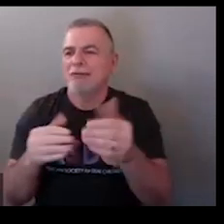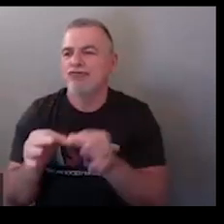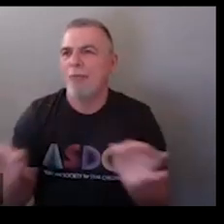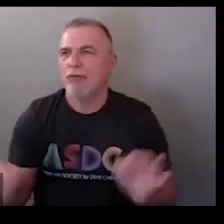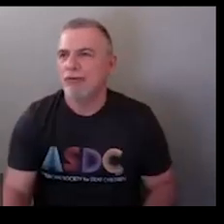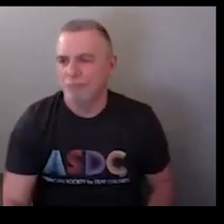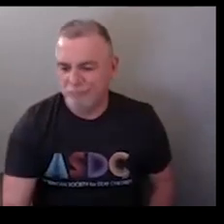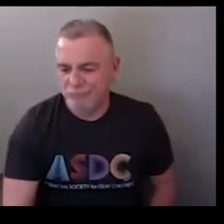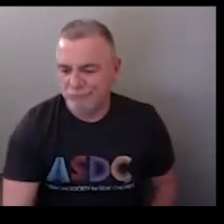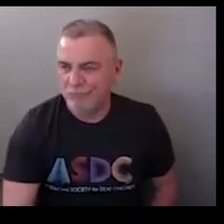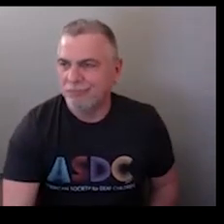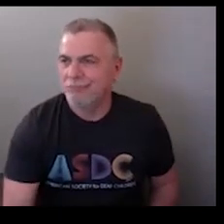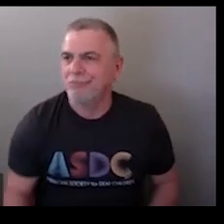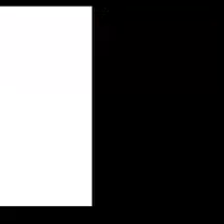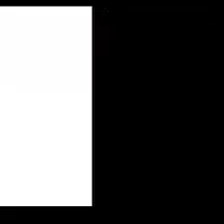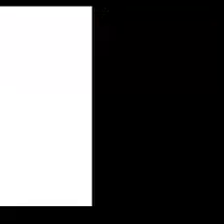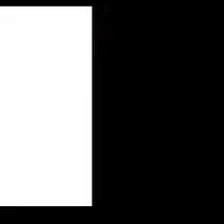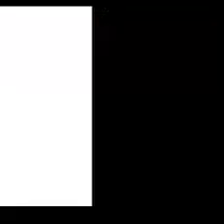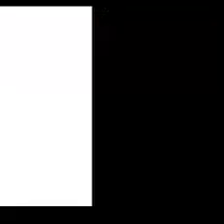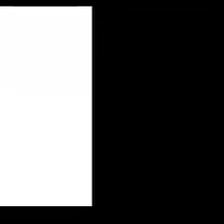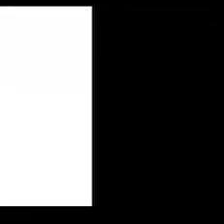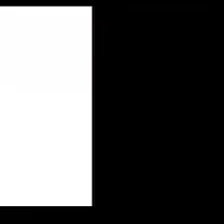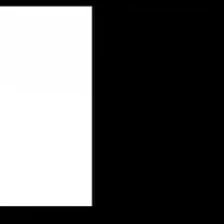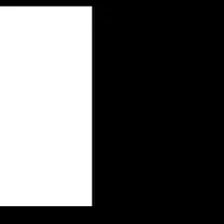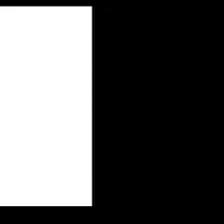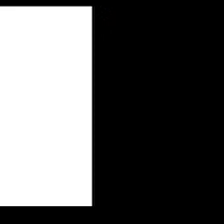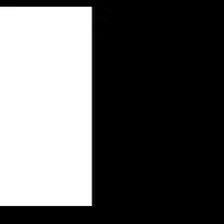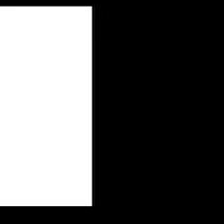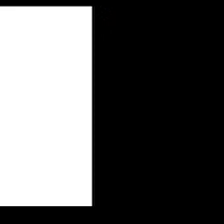okay how about please focus